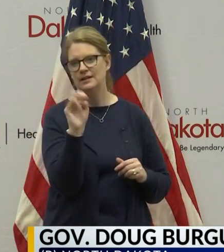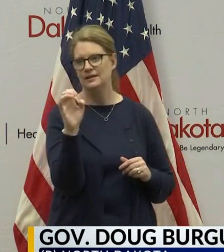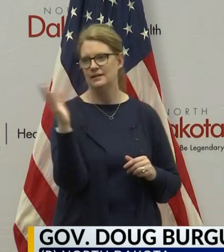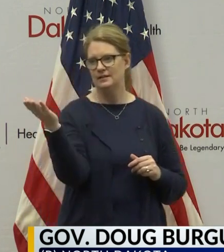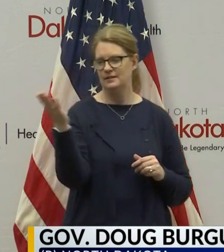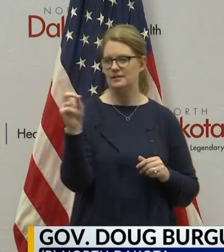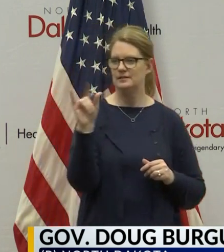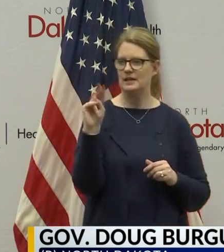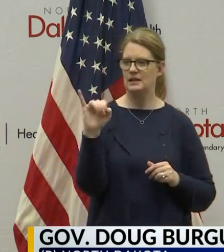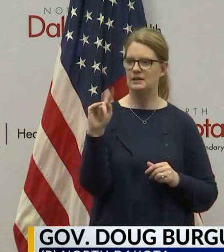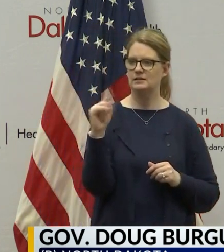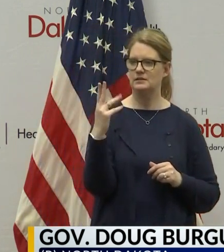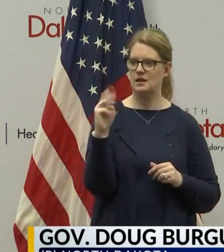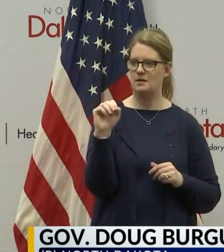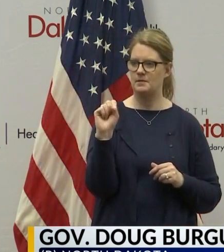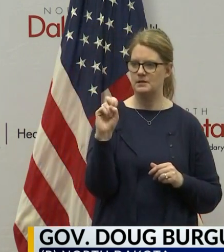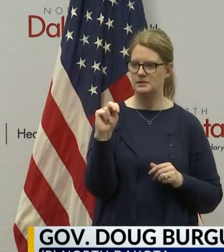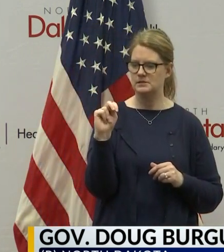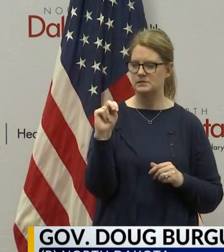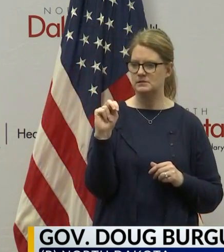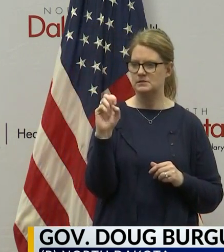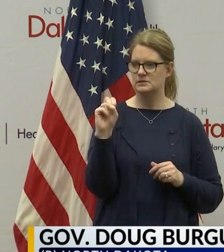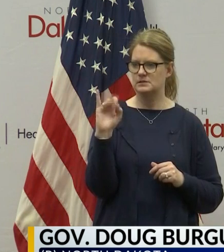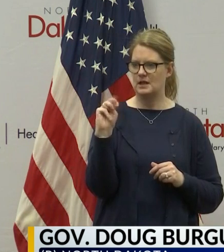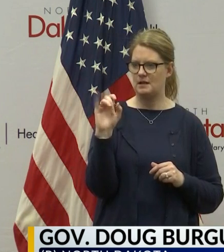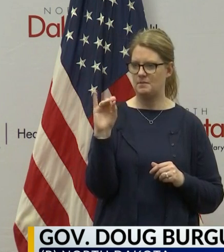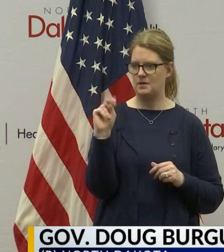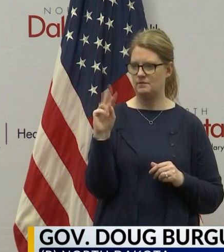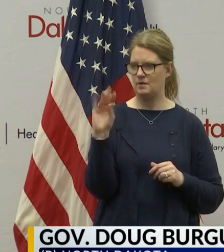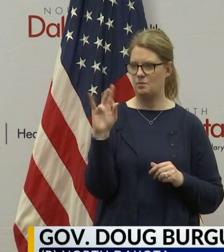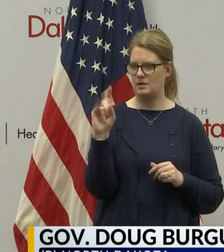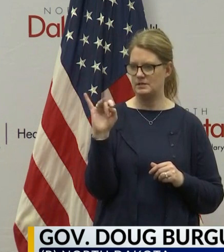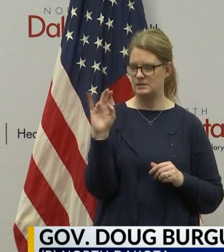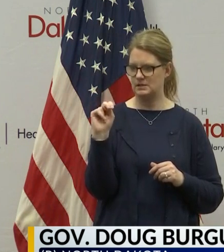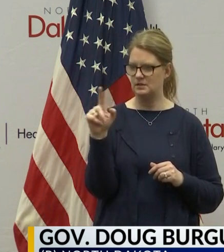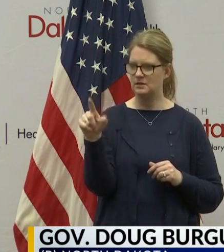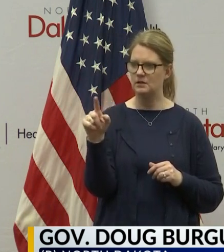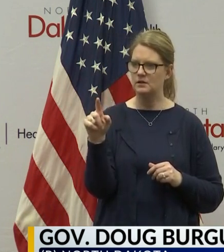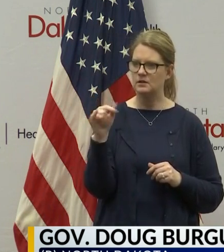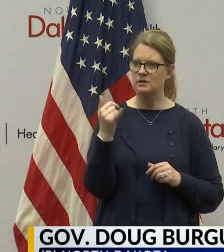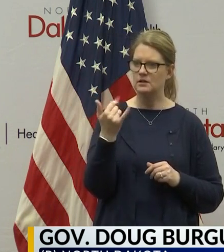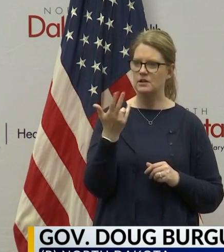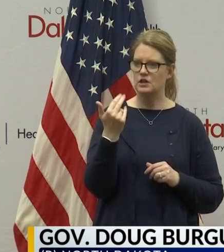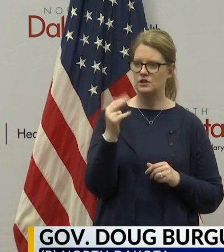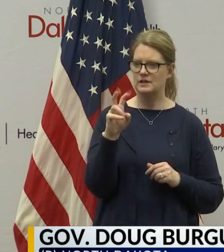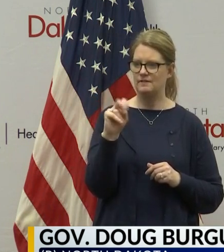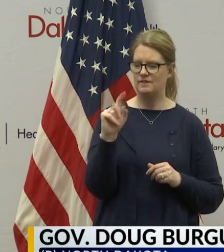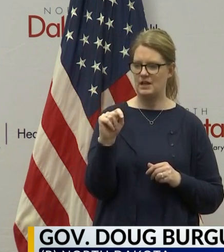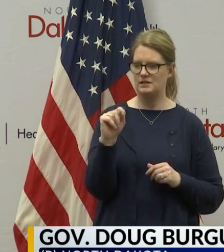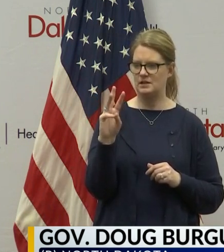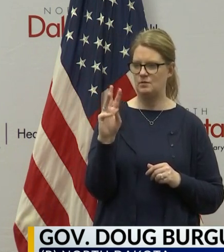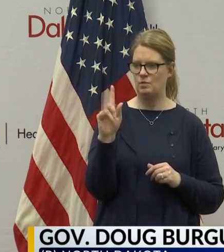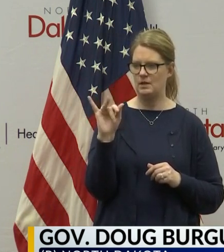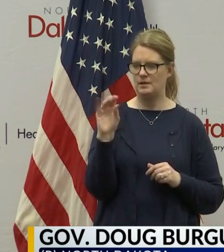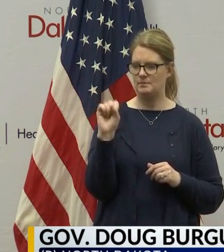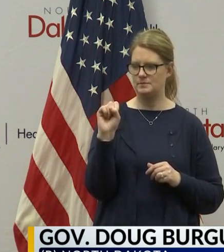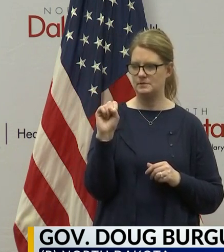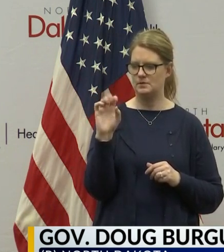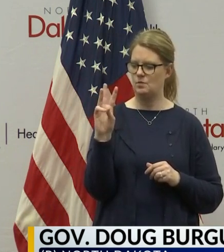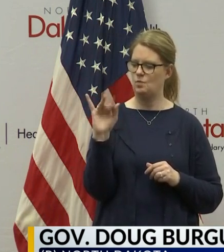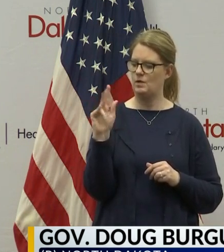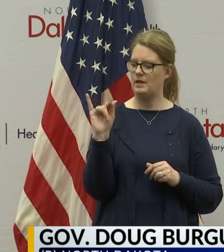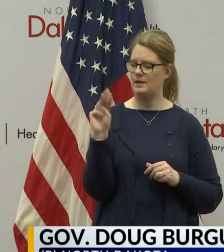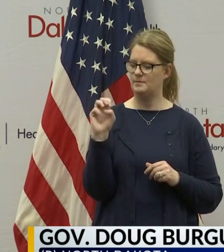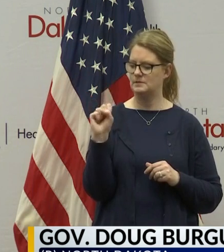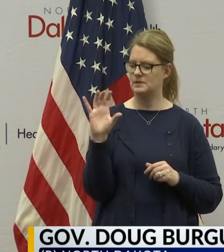Uh, Thomas Simon with Wilson trending topics. The health department says they have 13 ventilators in Williams County and none